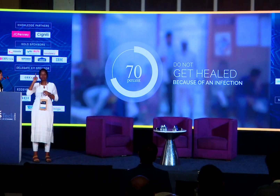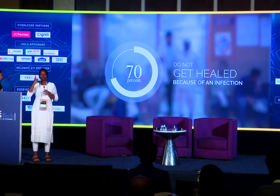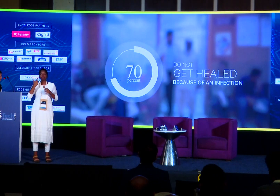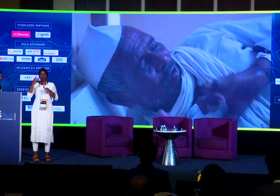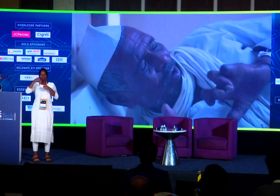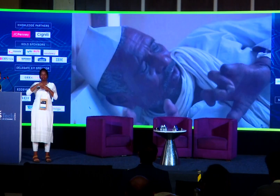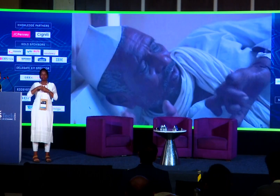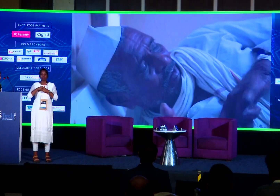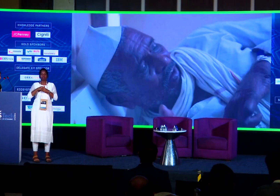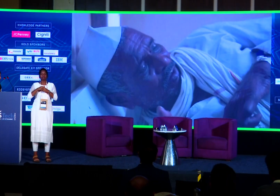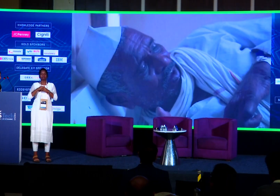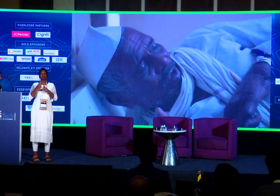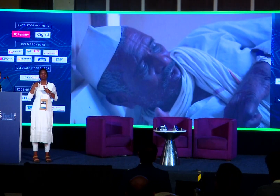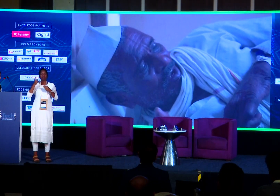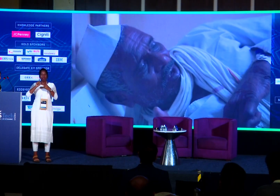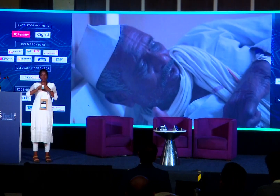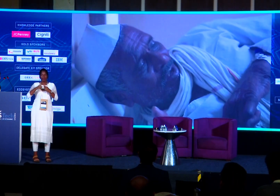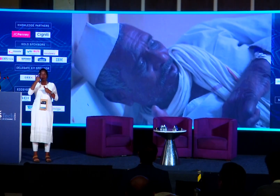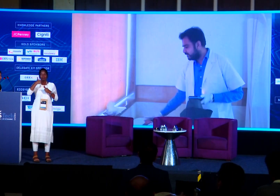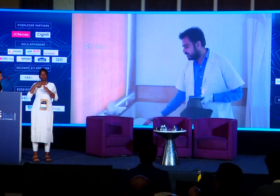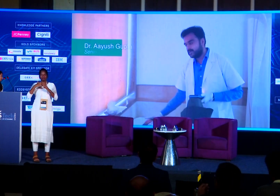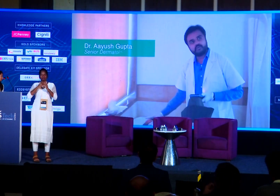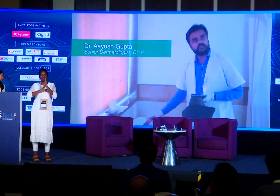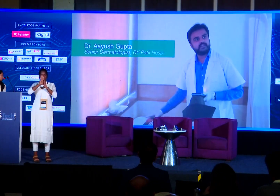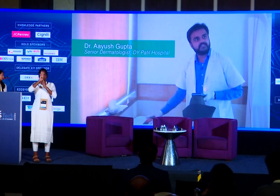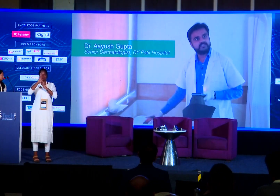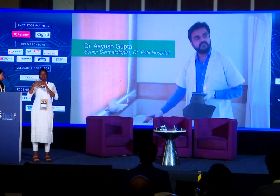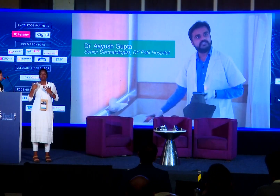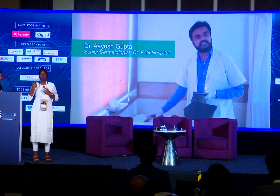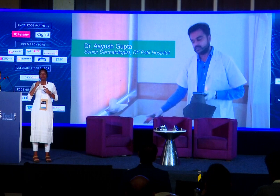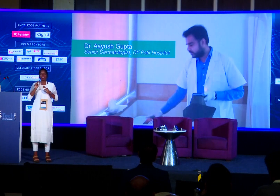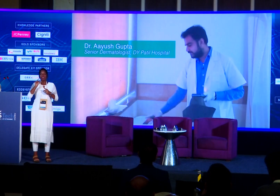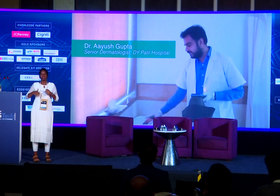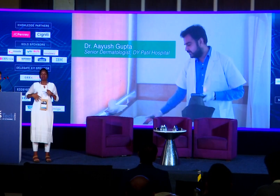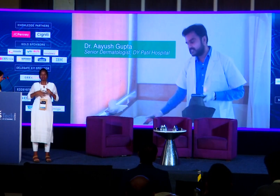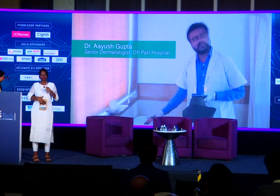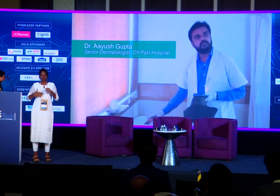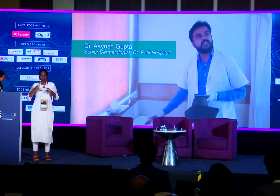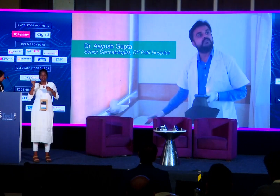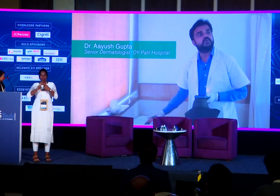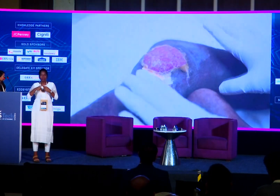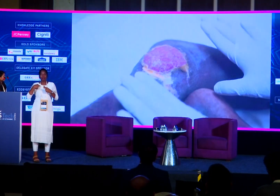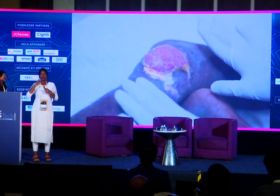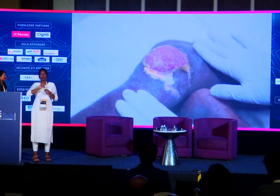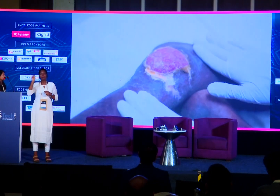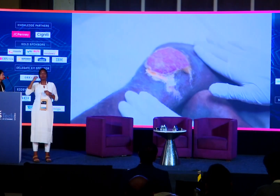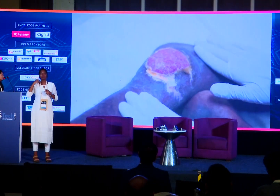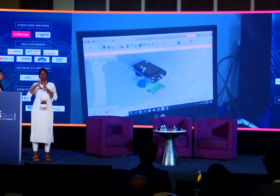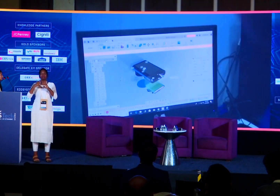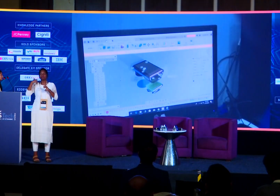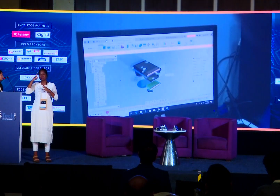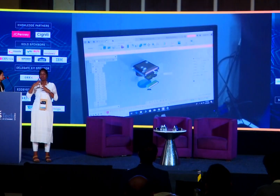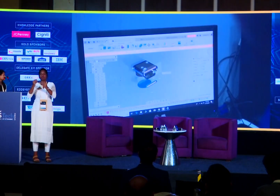an infection. This guy is a treated leprosy patient, developed this very hypertrophic ulcer, which is not healing despite multiple causes of antibiotics.